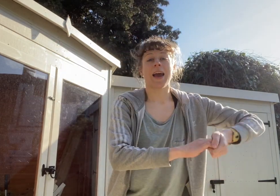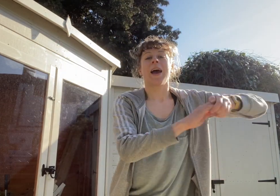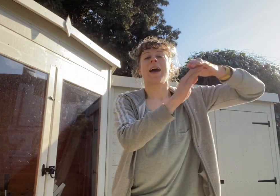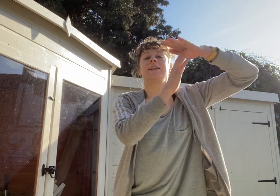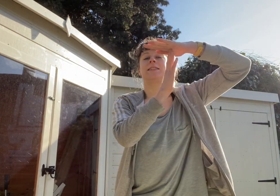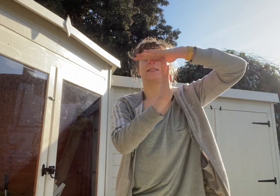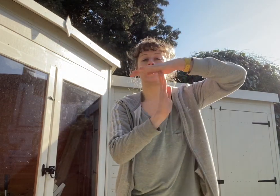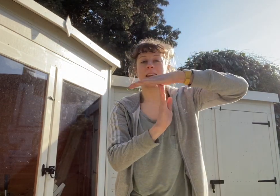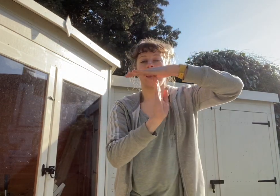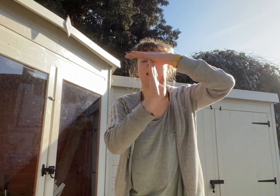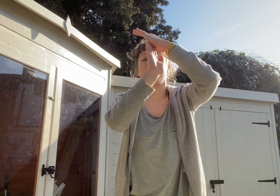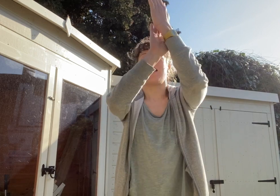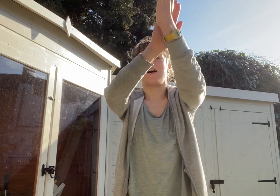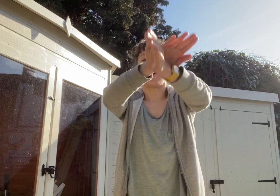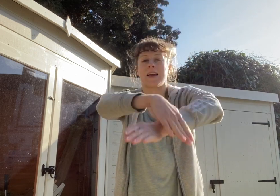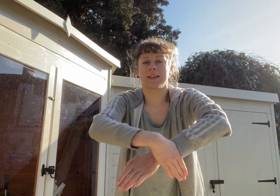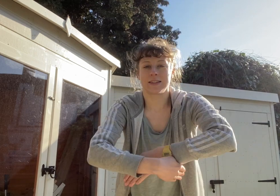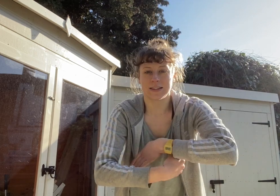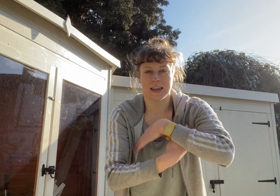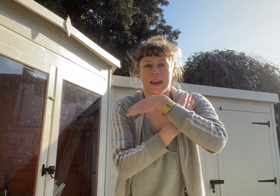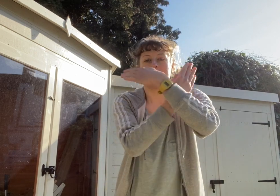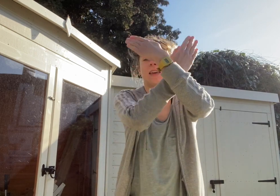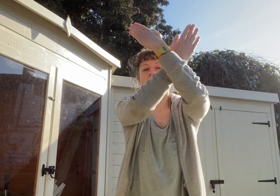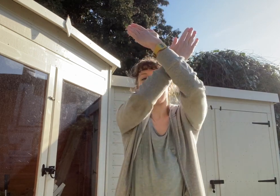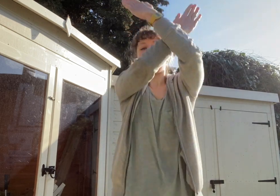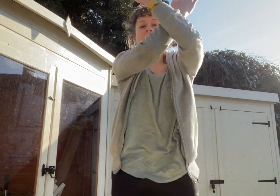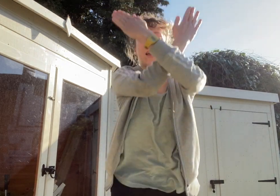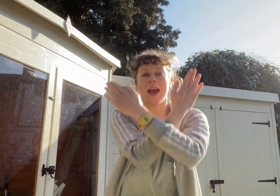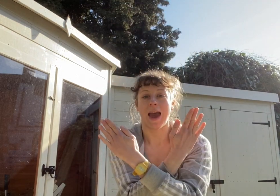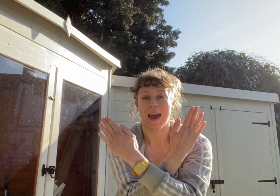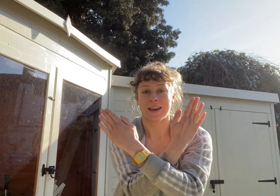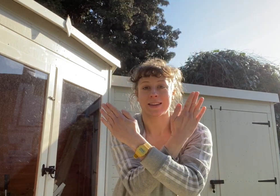S, T, I, C, E, X.